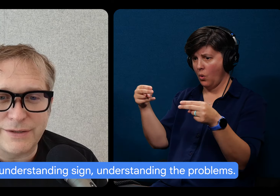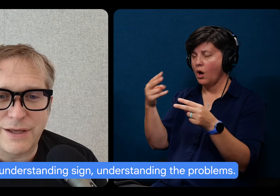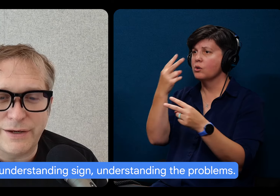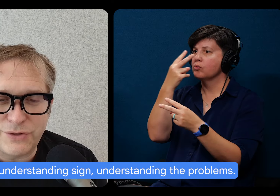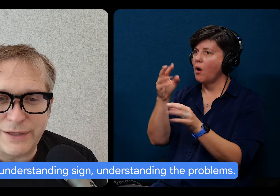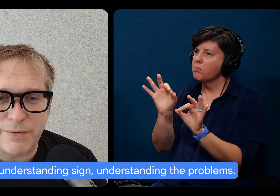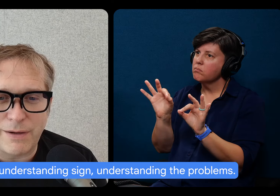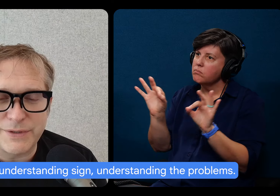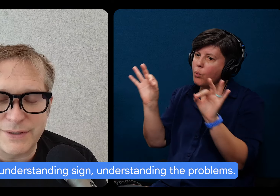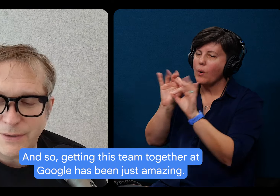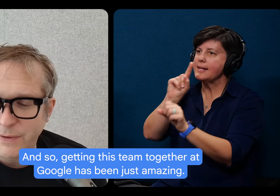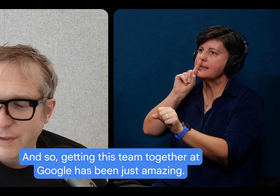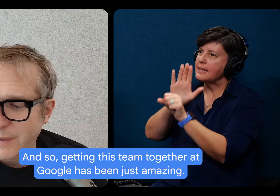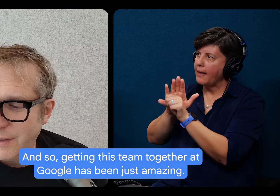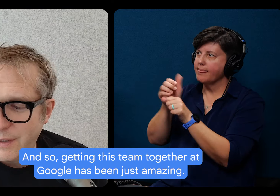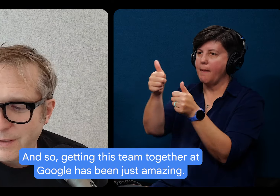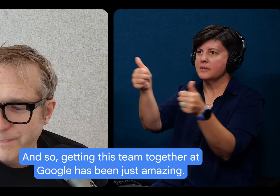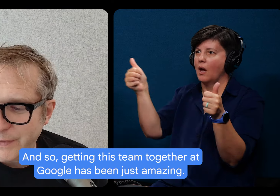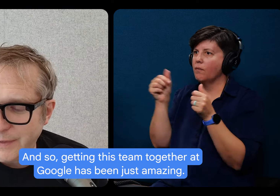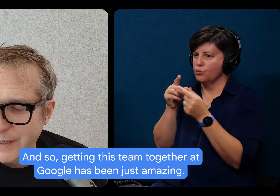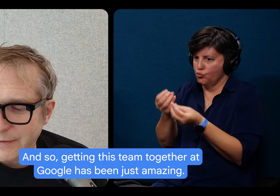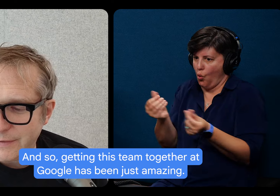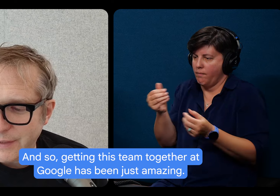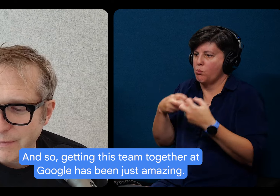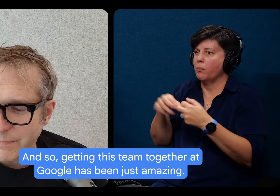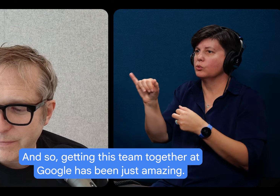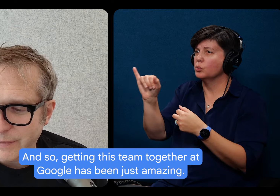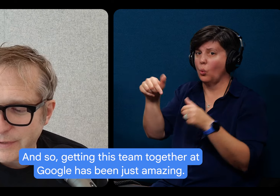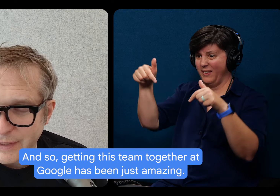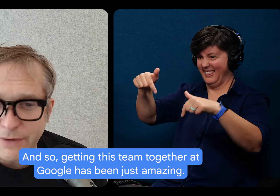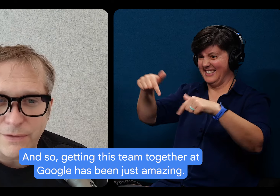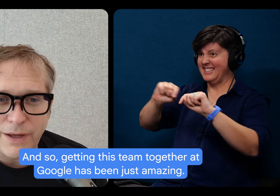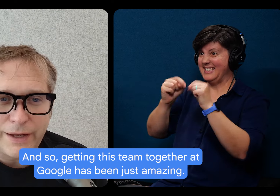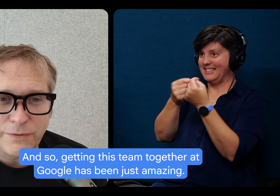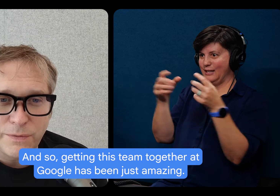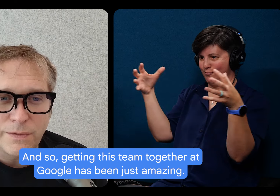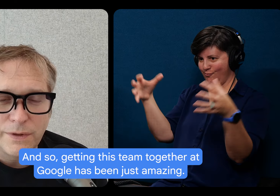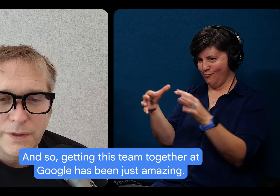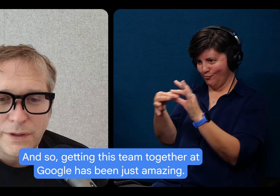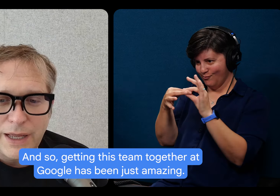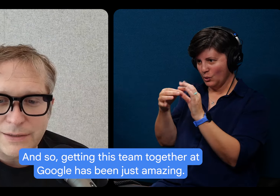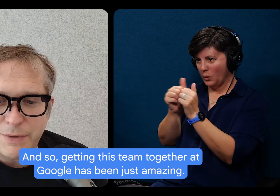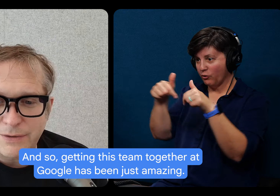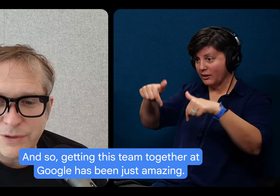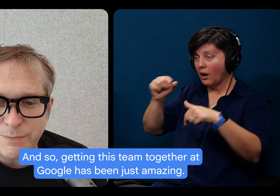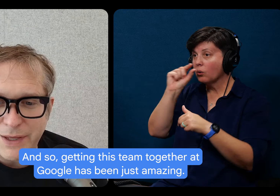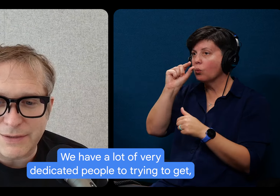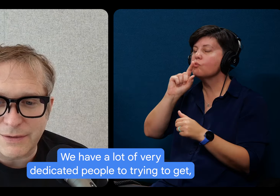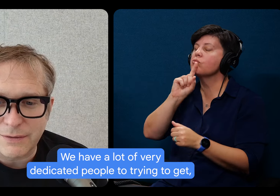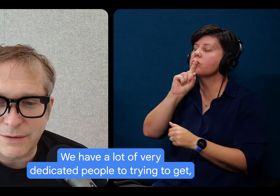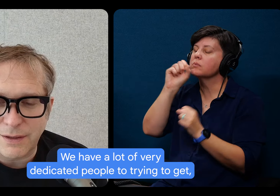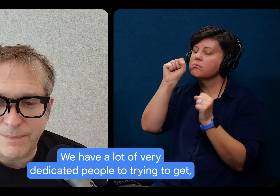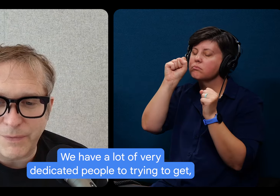understanding sign, understanding the problems. And so, um, getting this team together at Google has been just